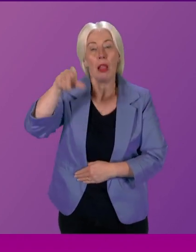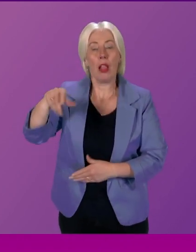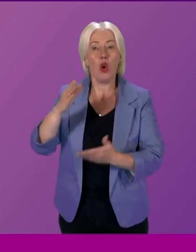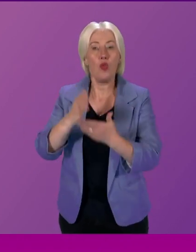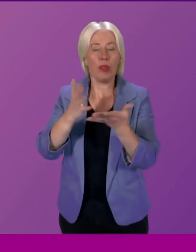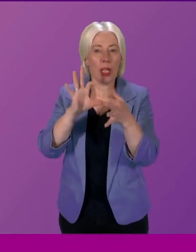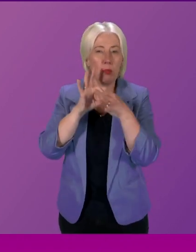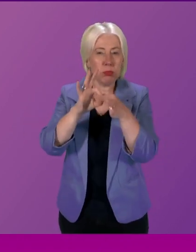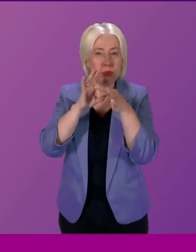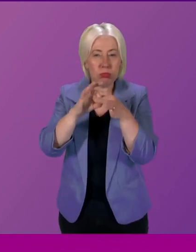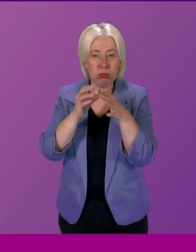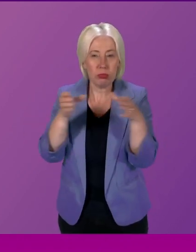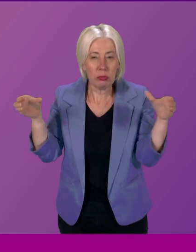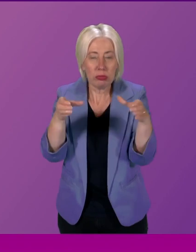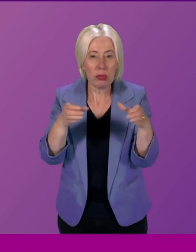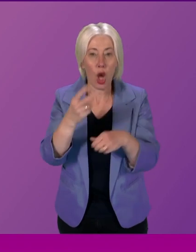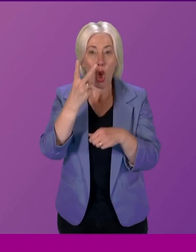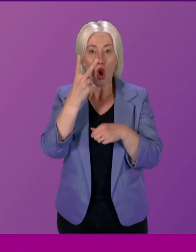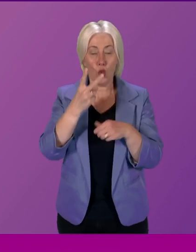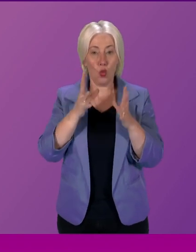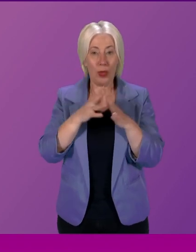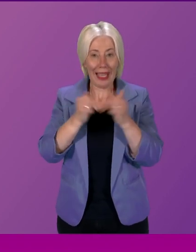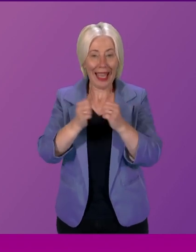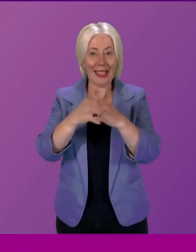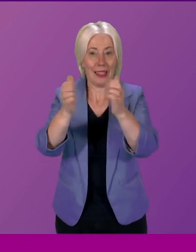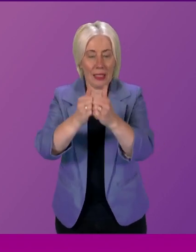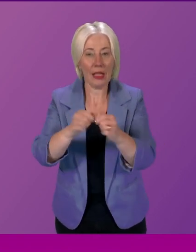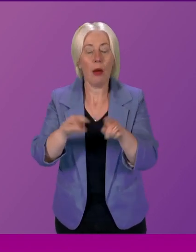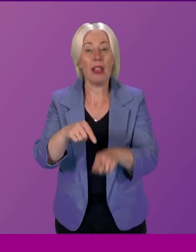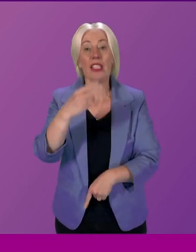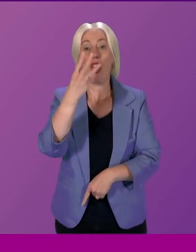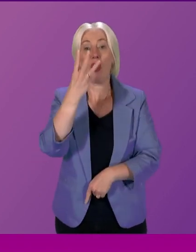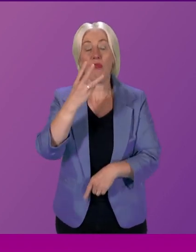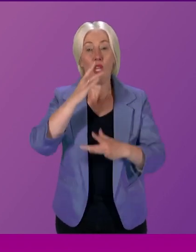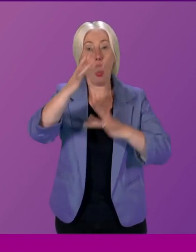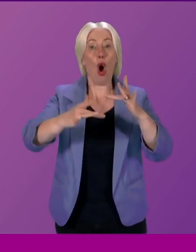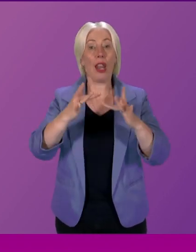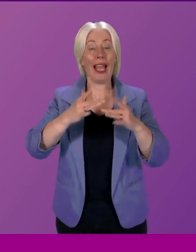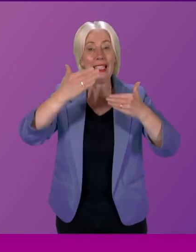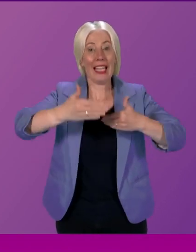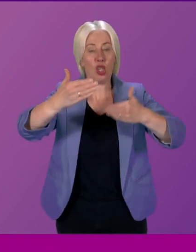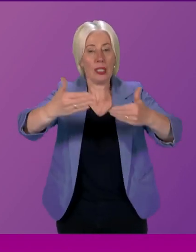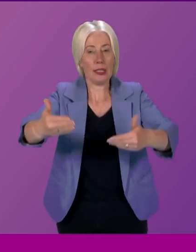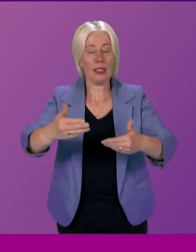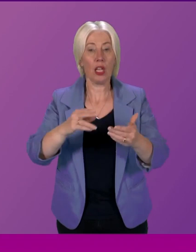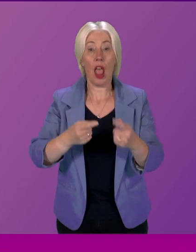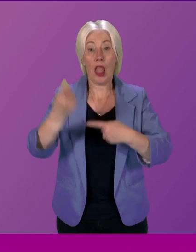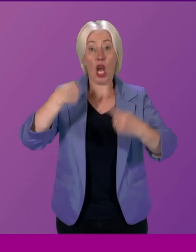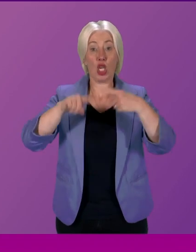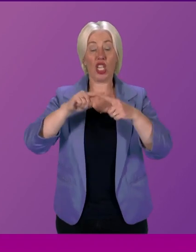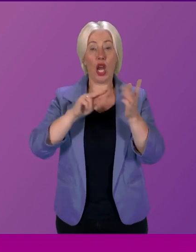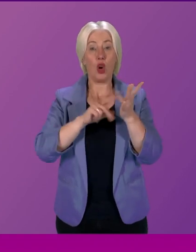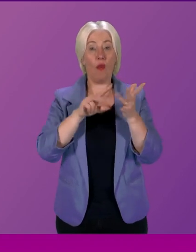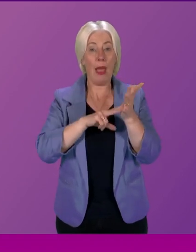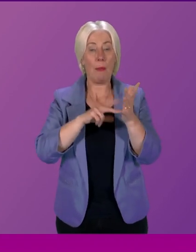closely together over two weekends and three remote online sessions in October and November of 2022, and